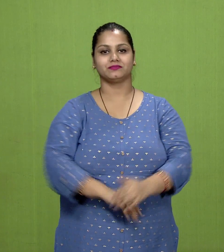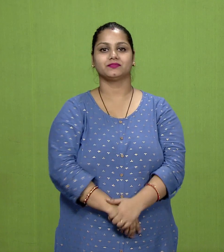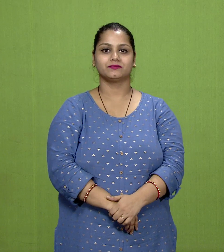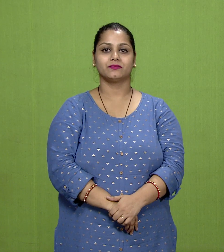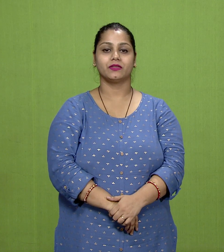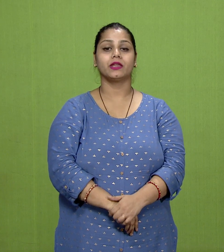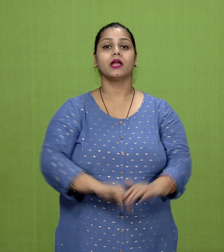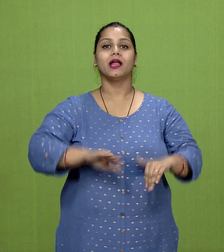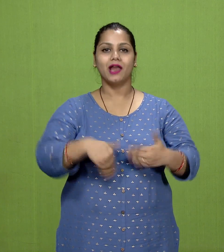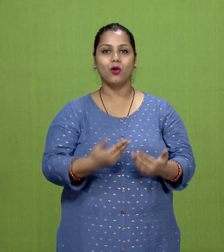Jainism